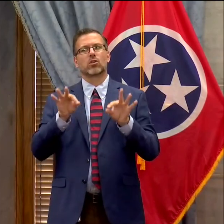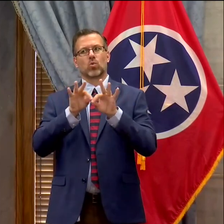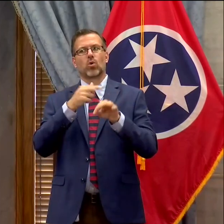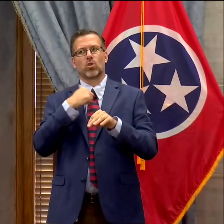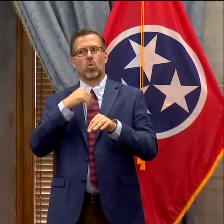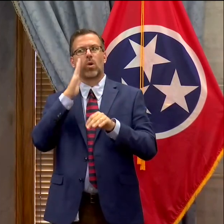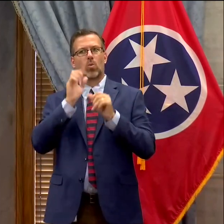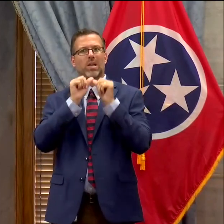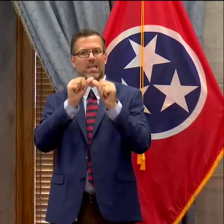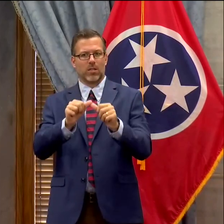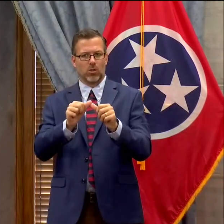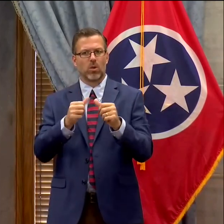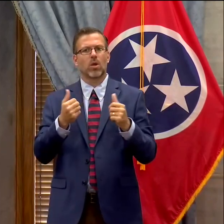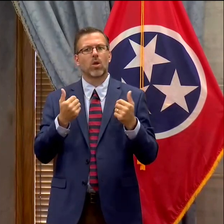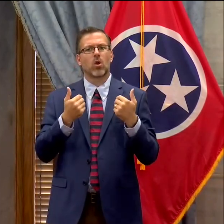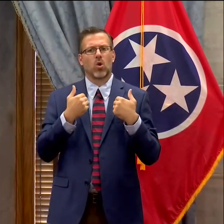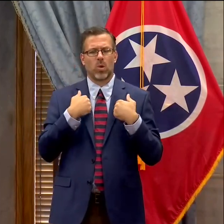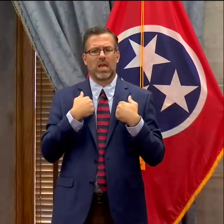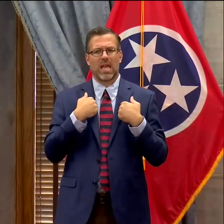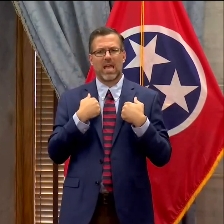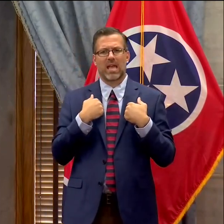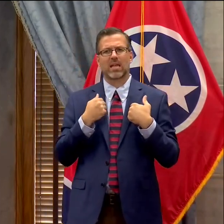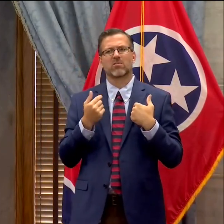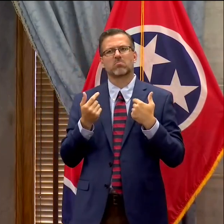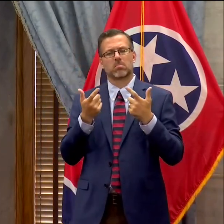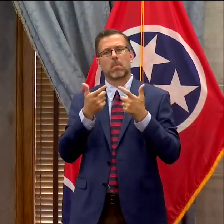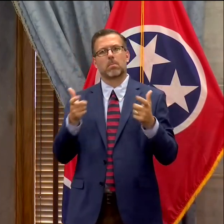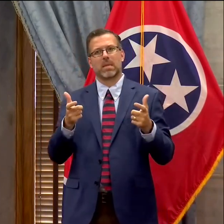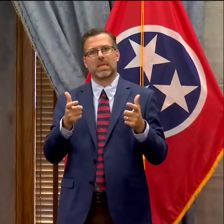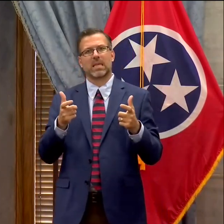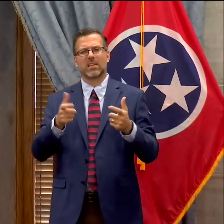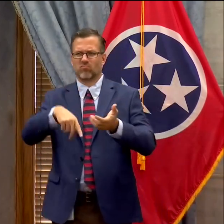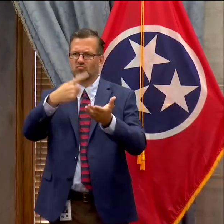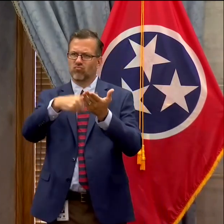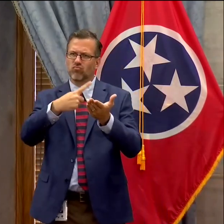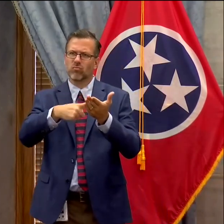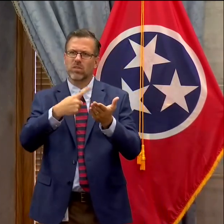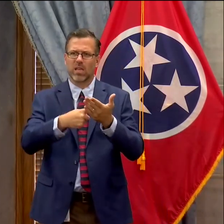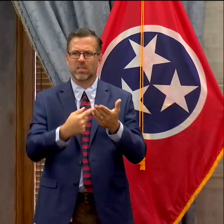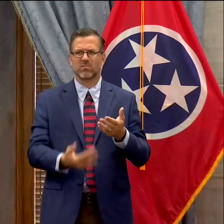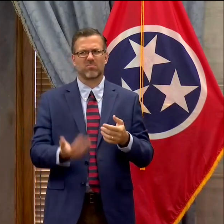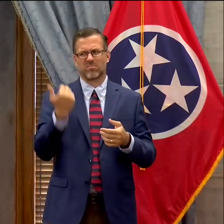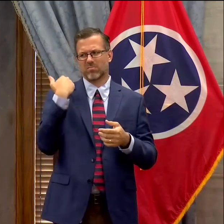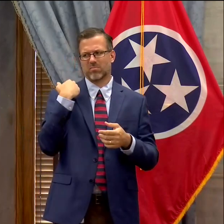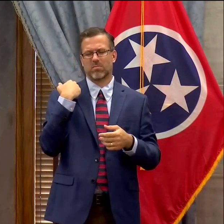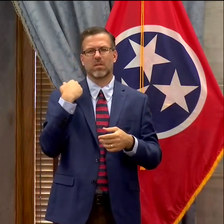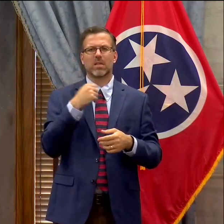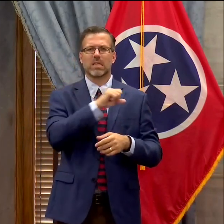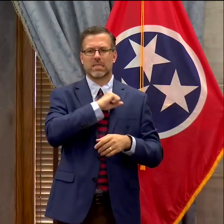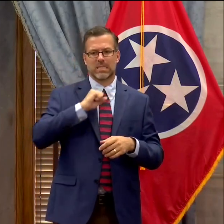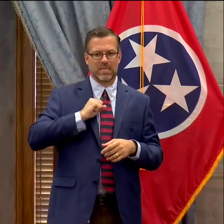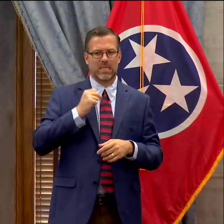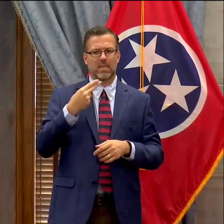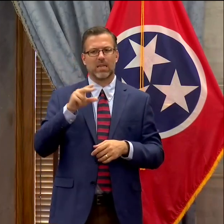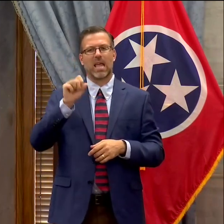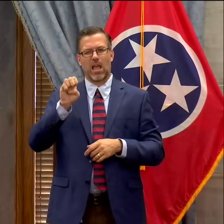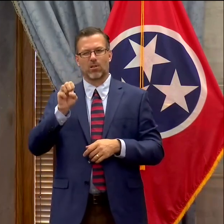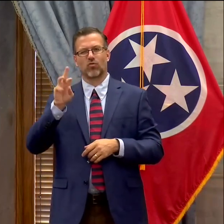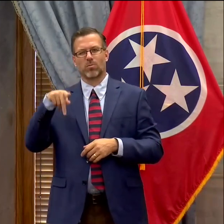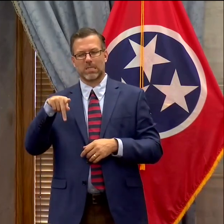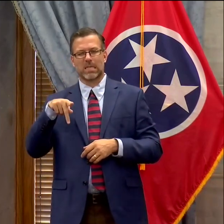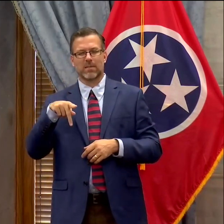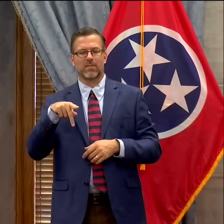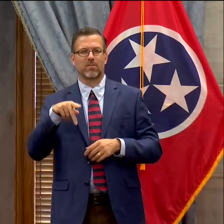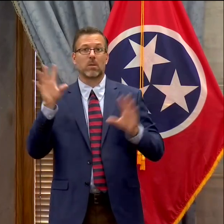continue to. You know, we had a significant push in the legislature ended in the regular session that was suspended because of covid. But